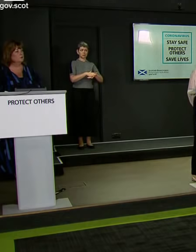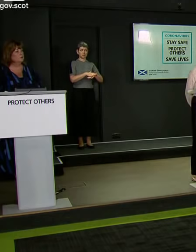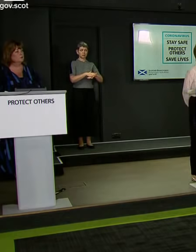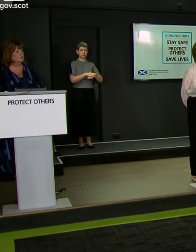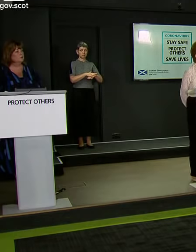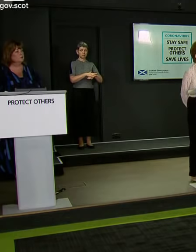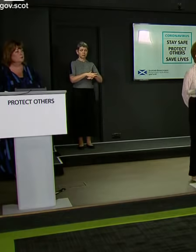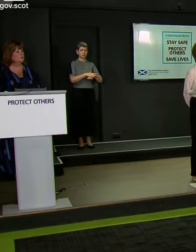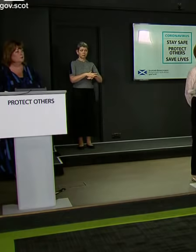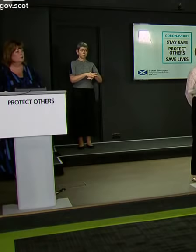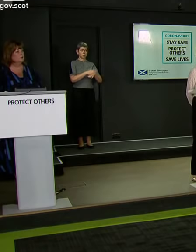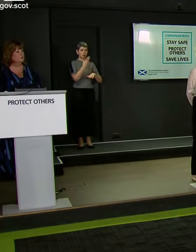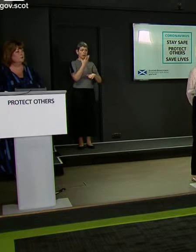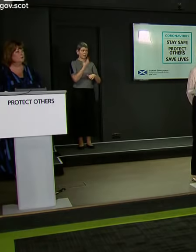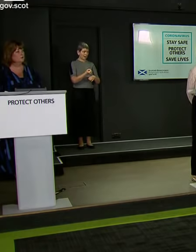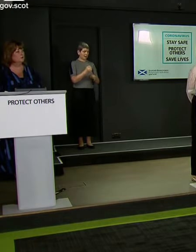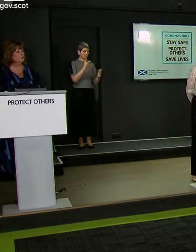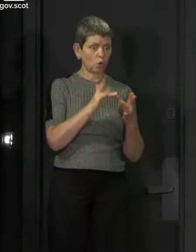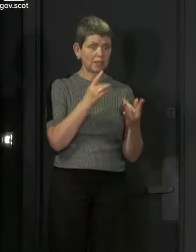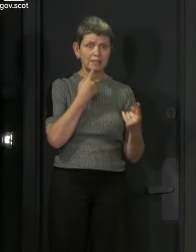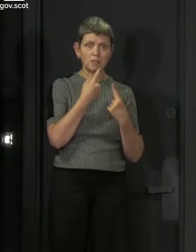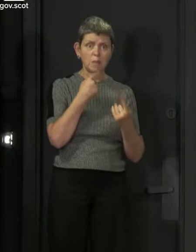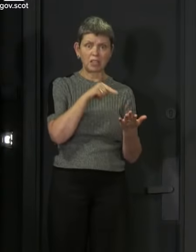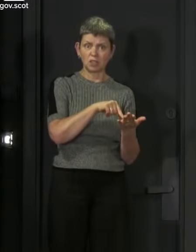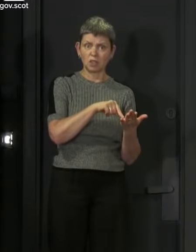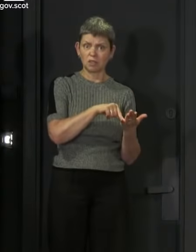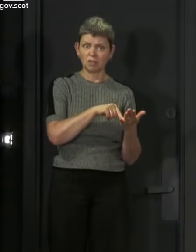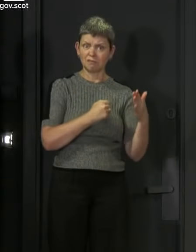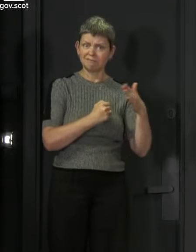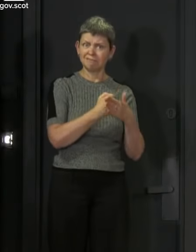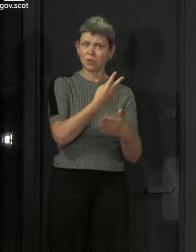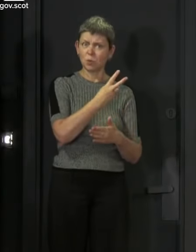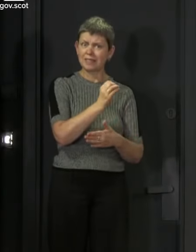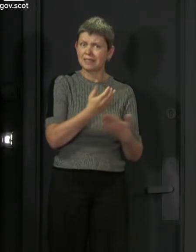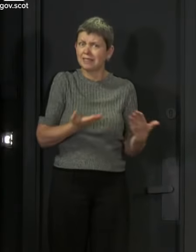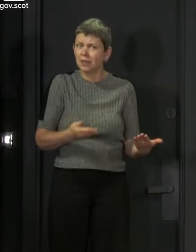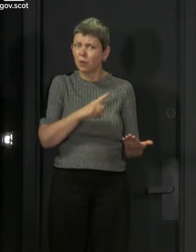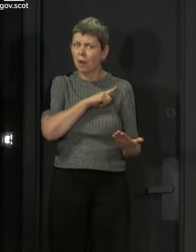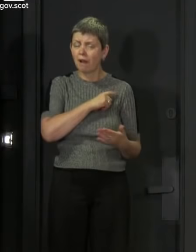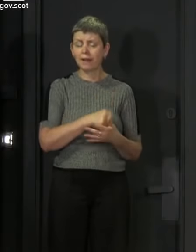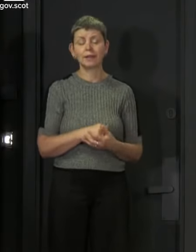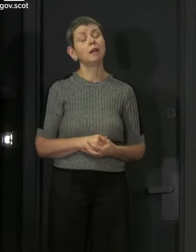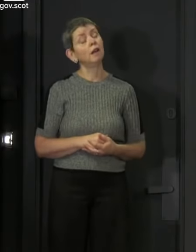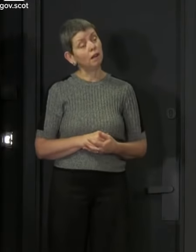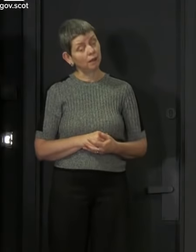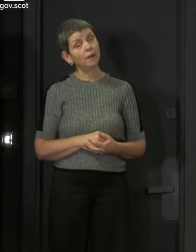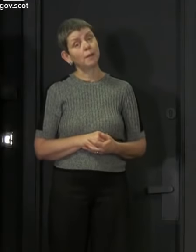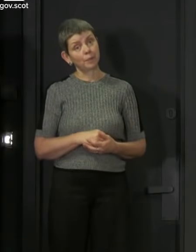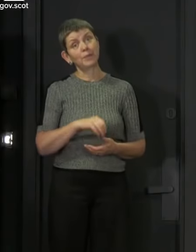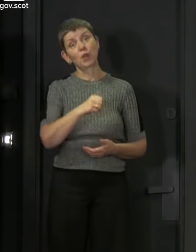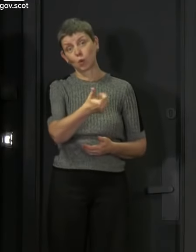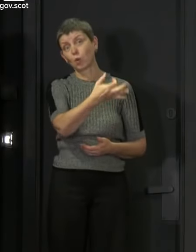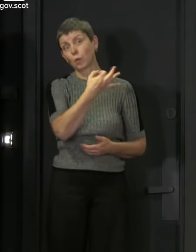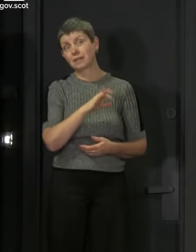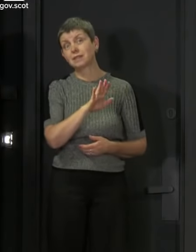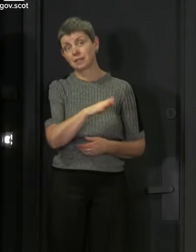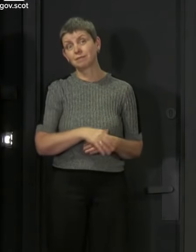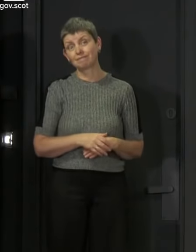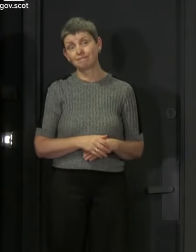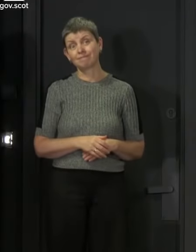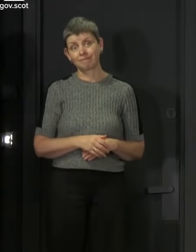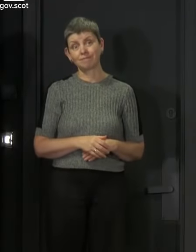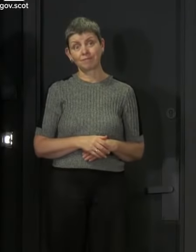one of you contract the virus. So it's a good question, Paul, and it's the kind of question I find myself asking as I kind of learn